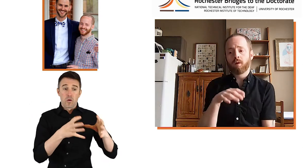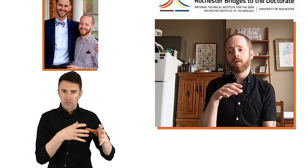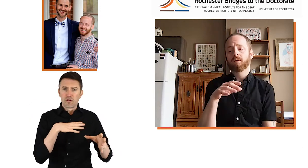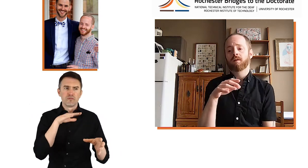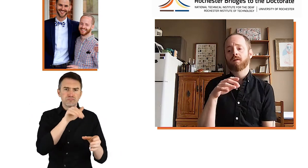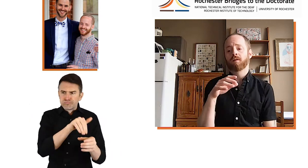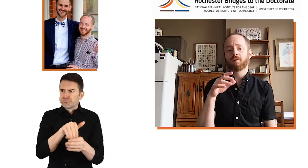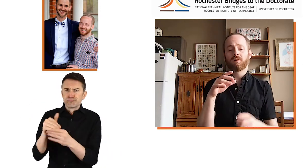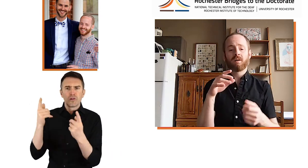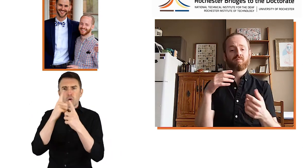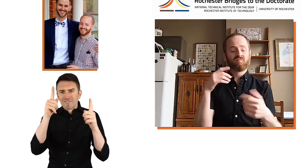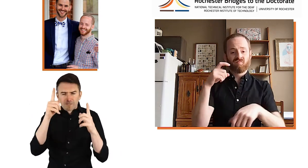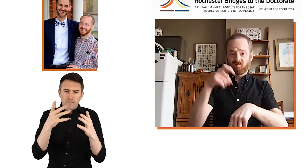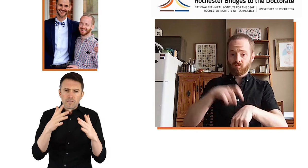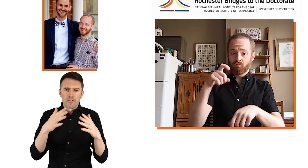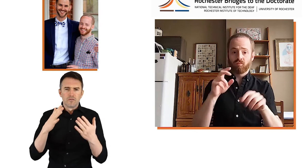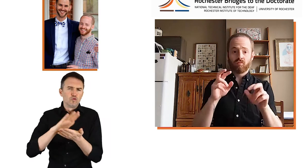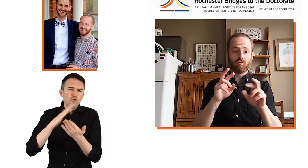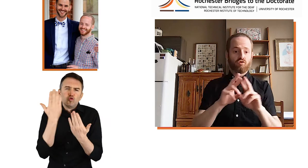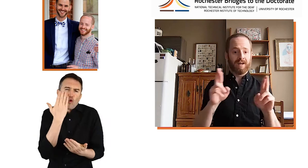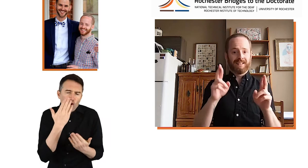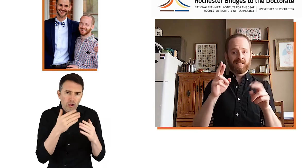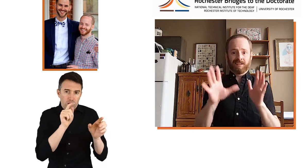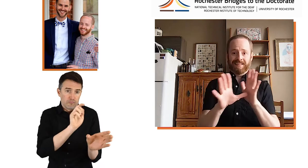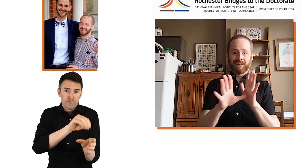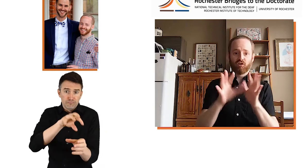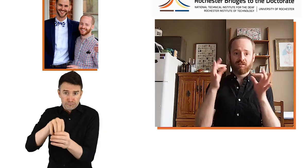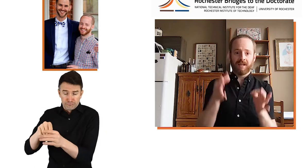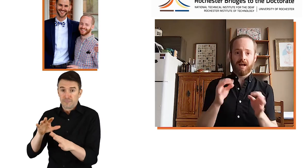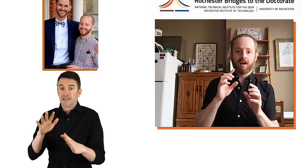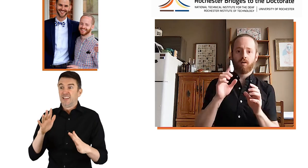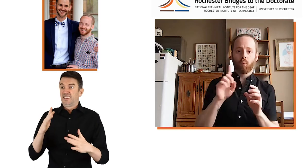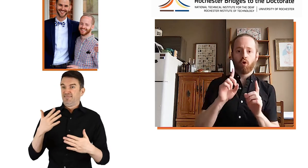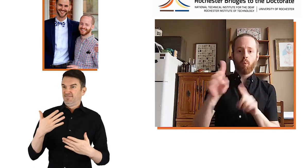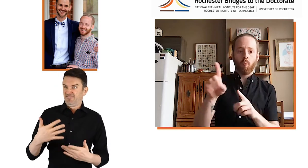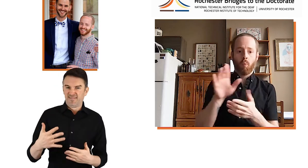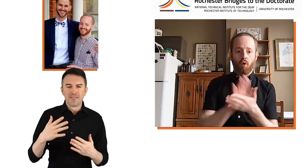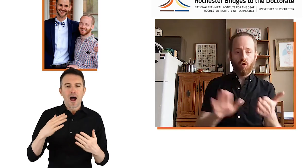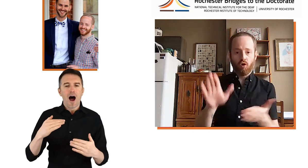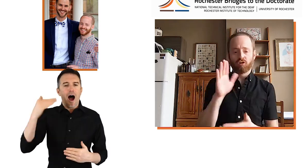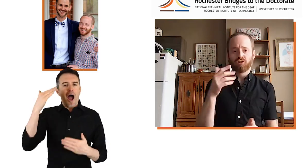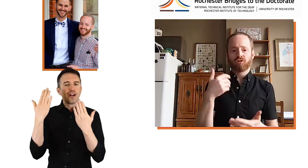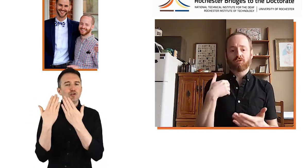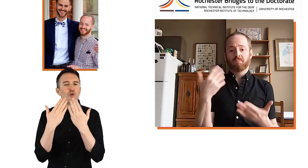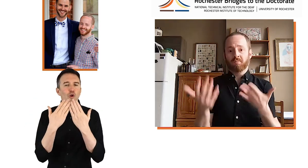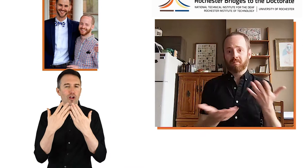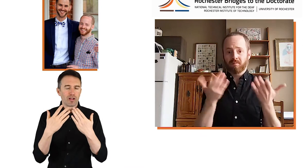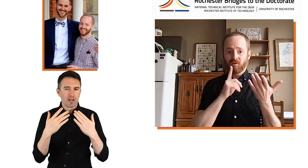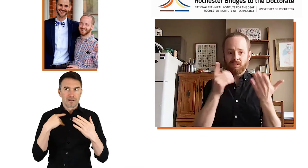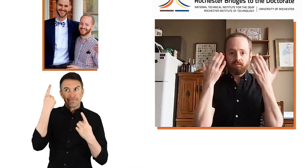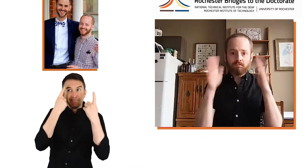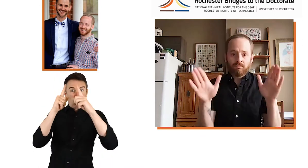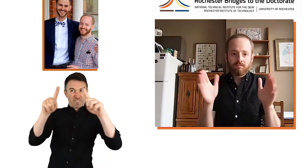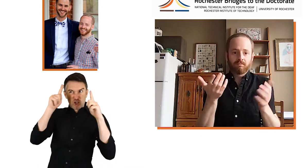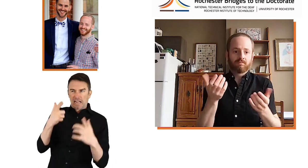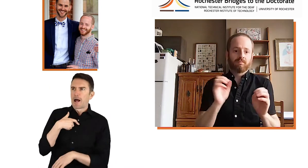So, competed in the academic bowl. We went to different schools for that. And then, when my senior